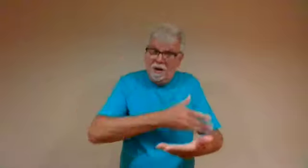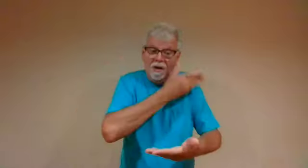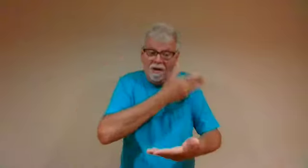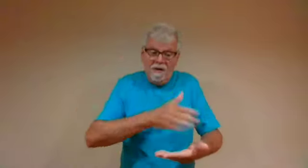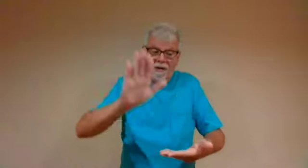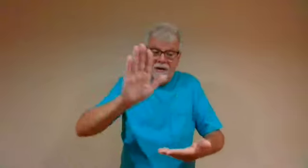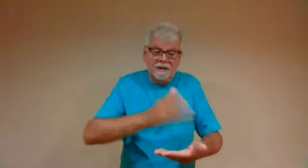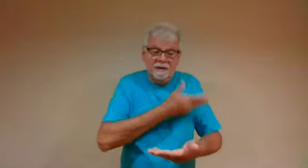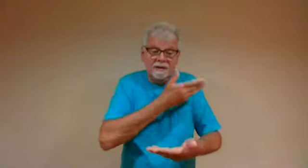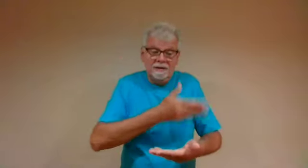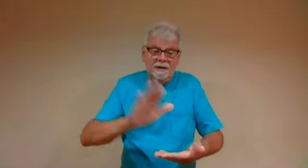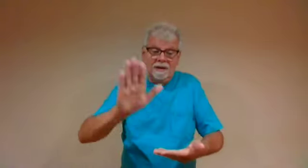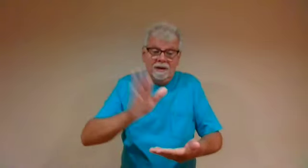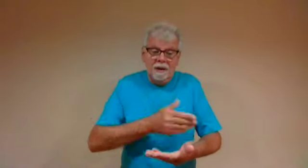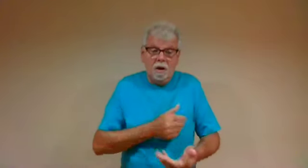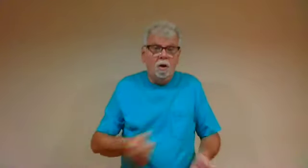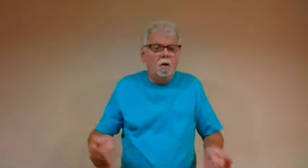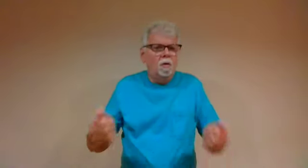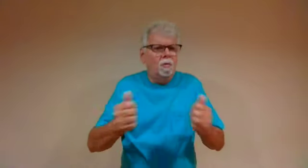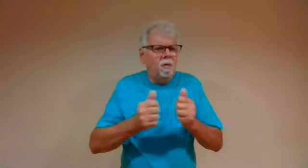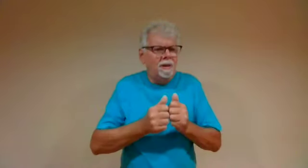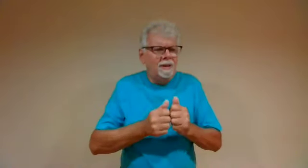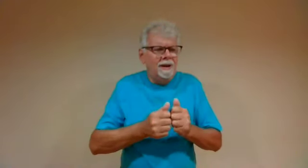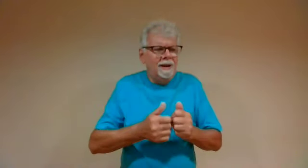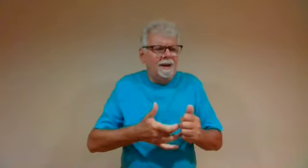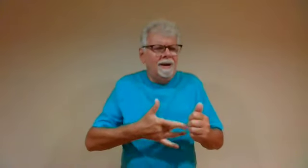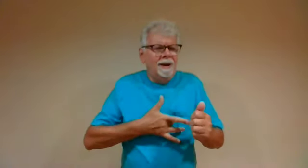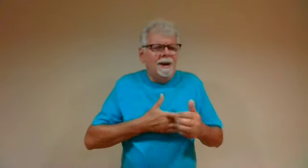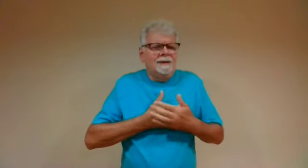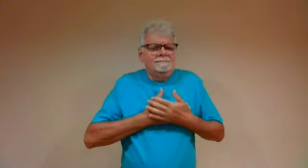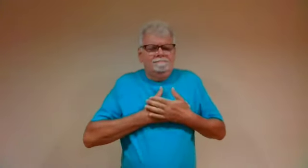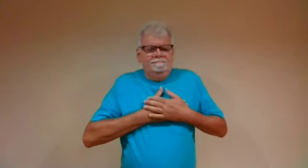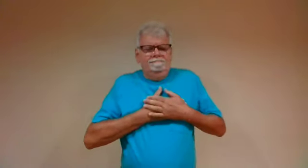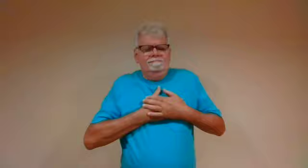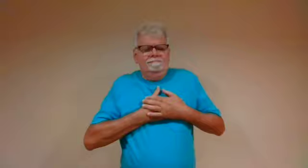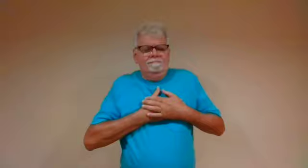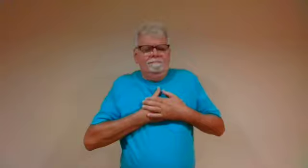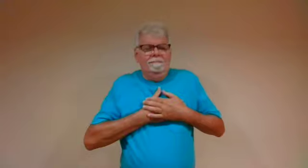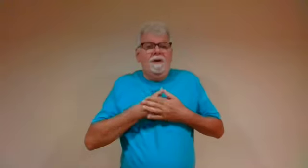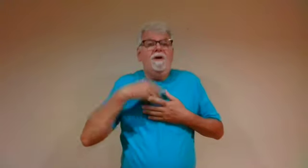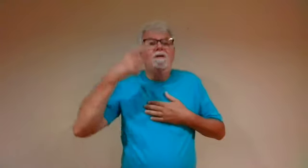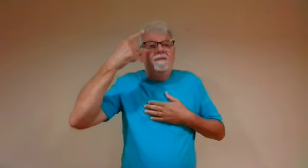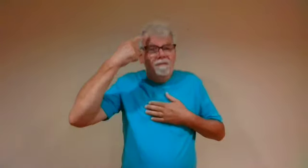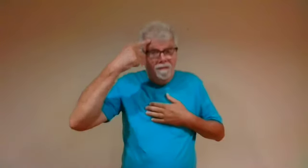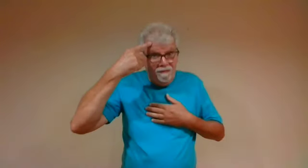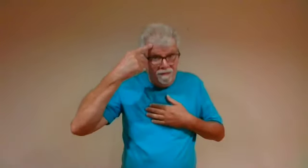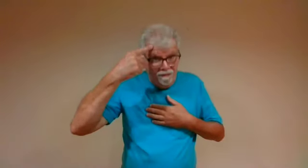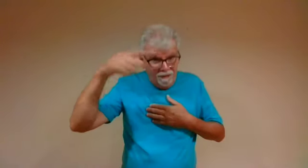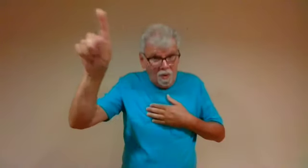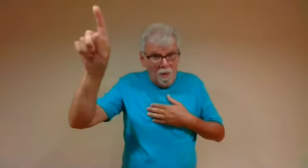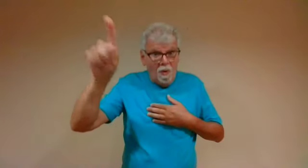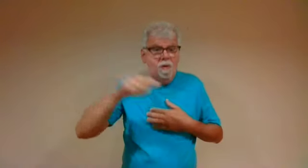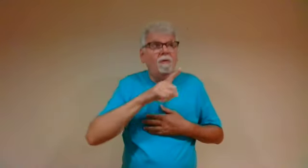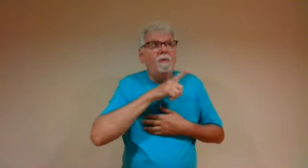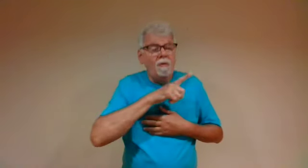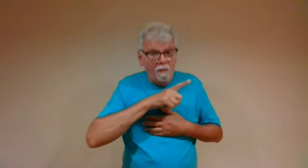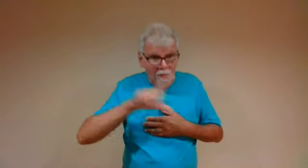spiritual Singing and playing